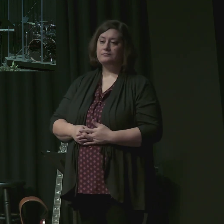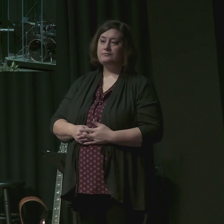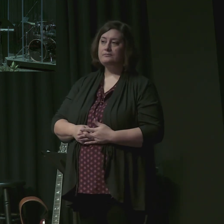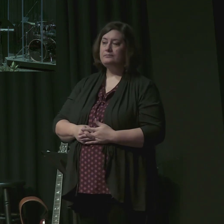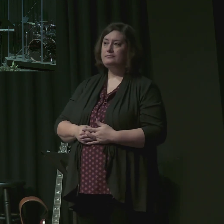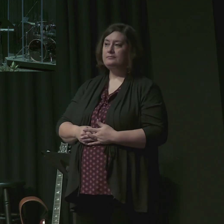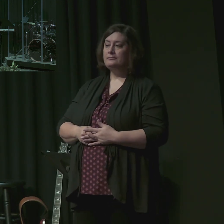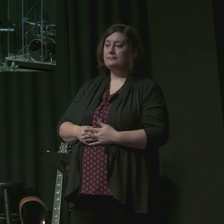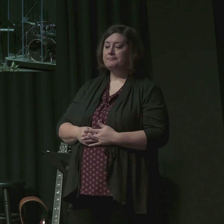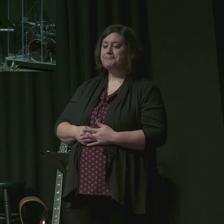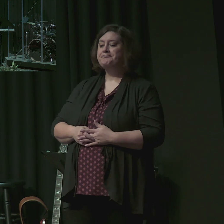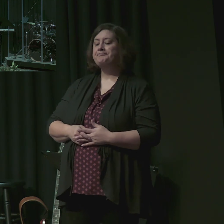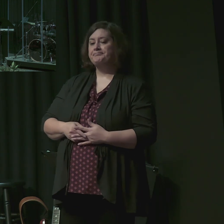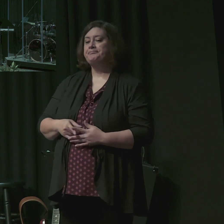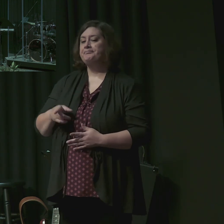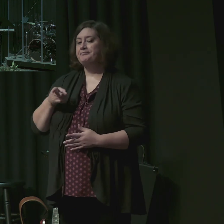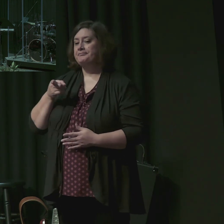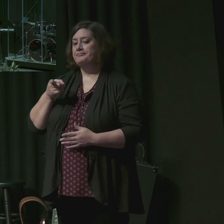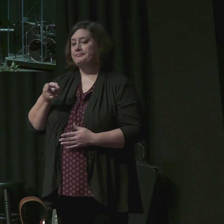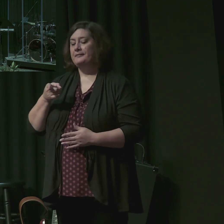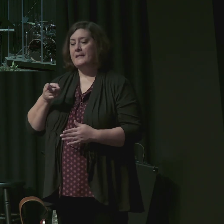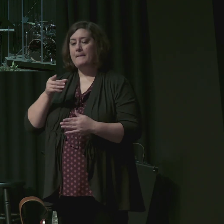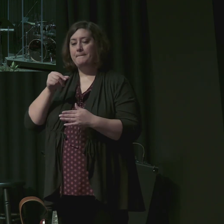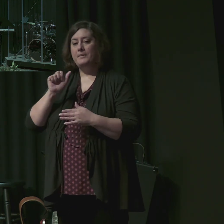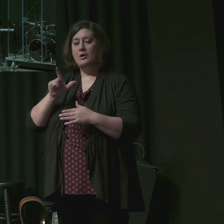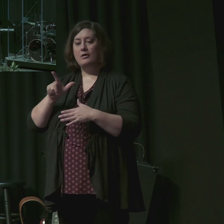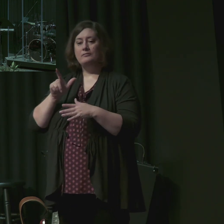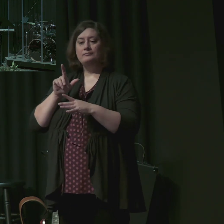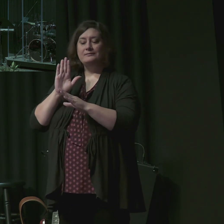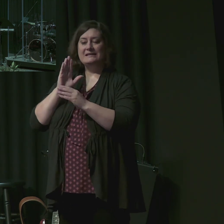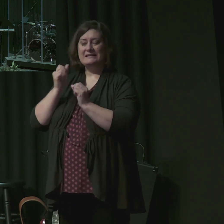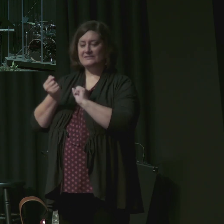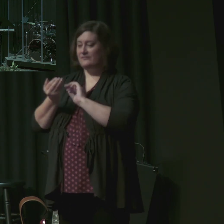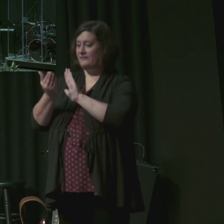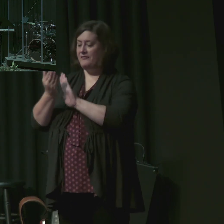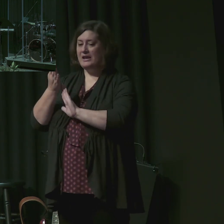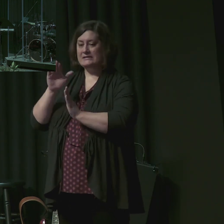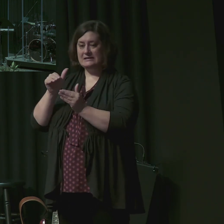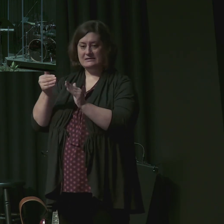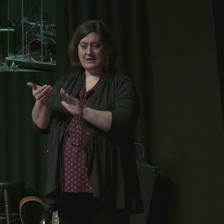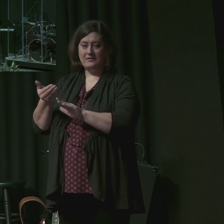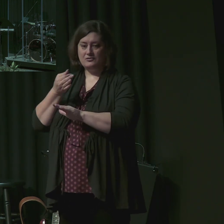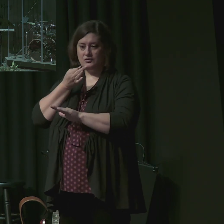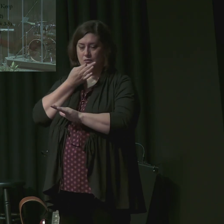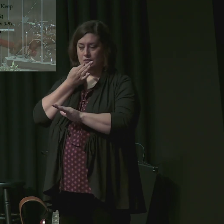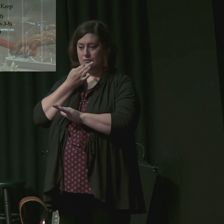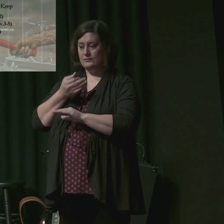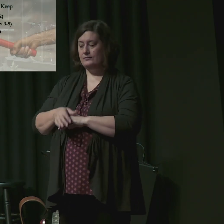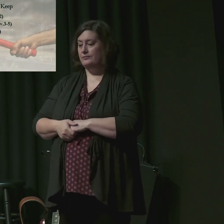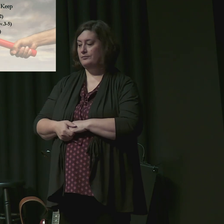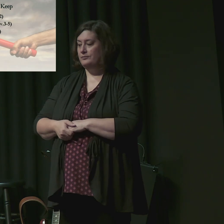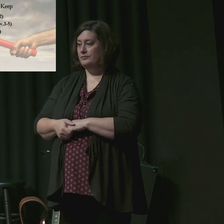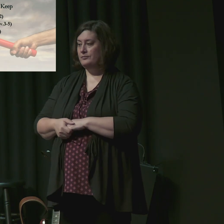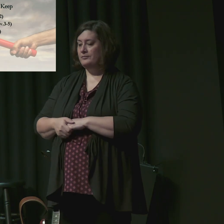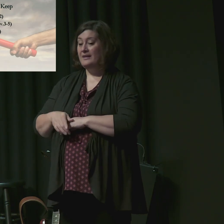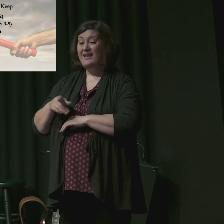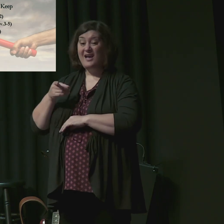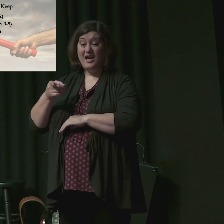And so Paul sets an inspiring example in his facing death verse 6 You see facing death for